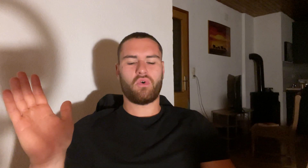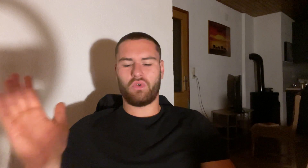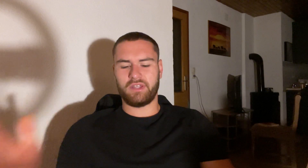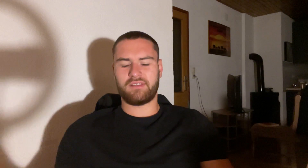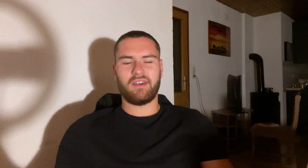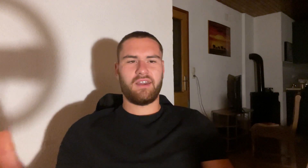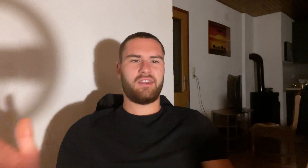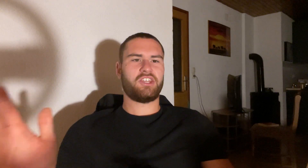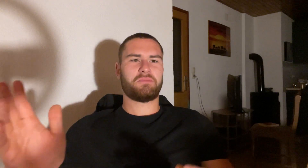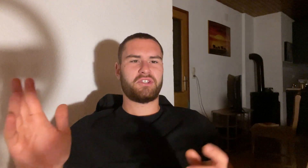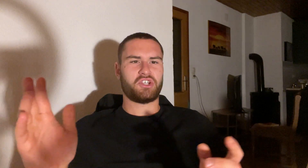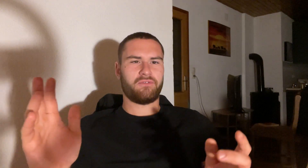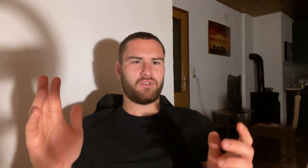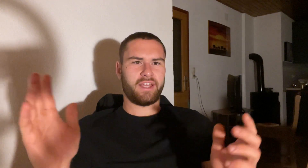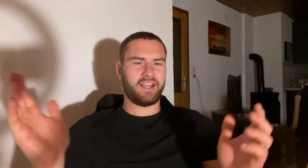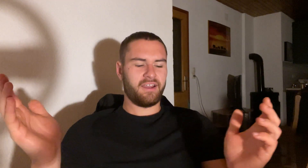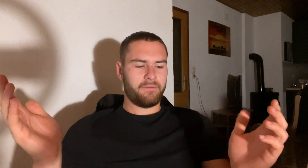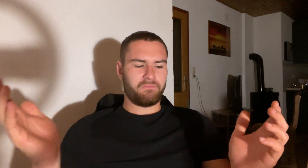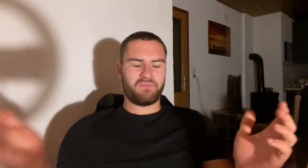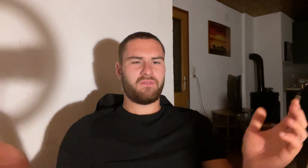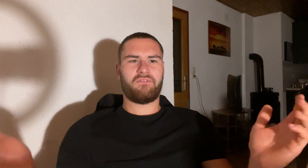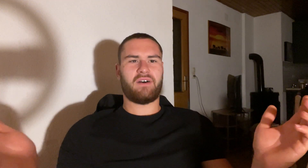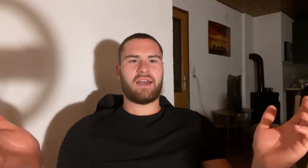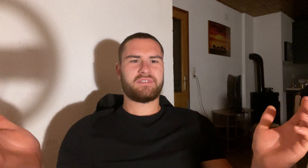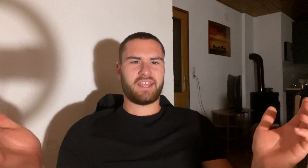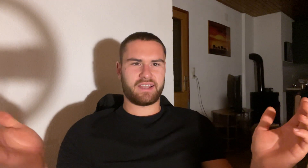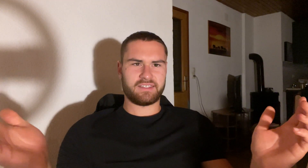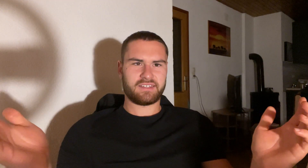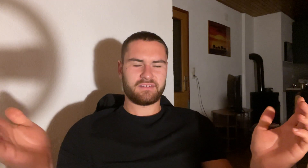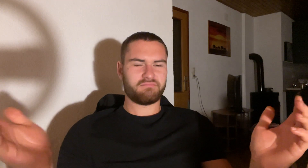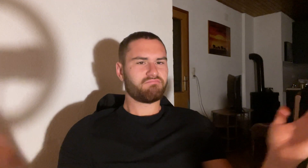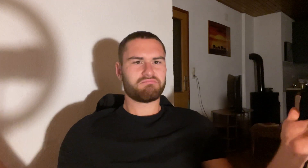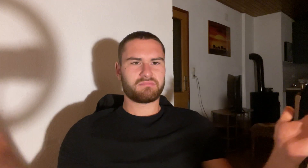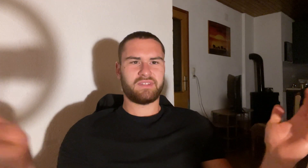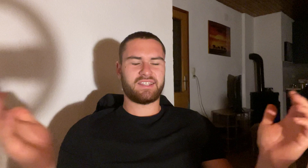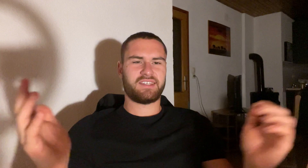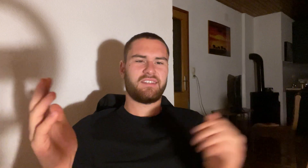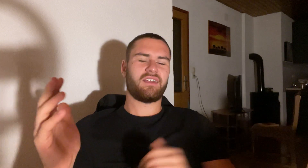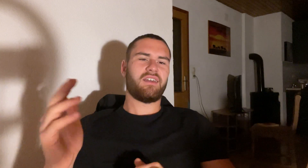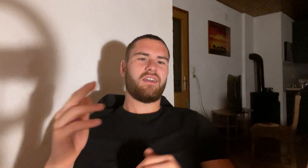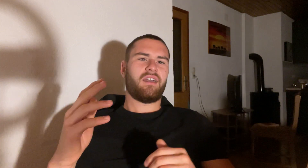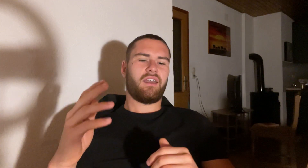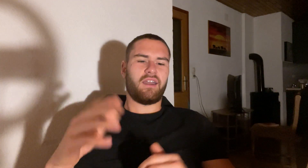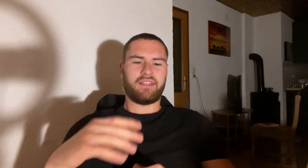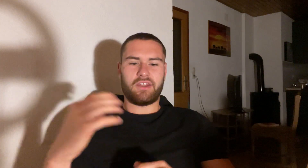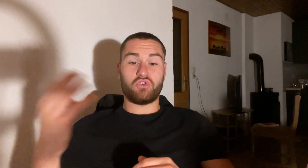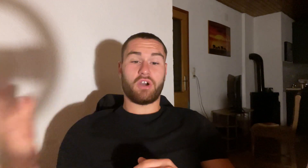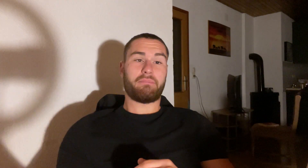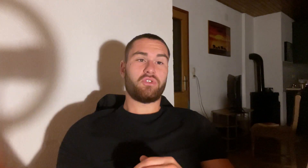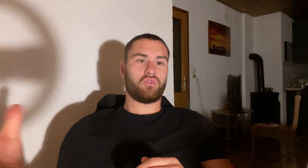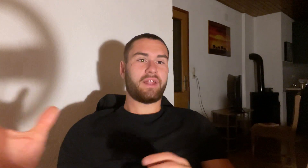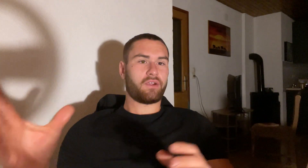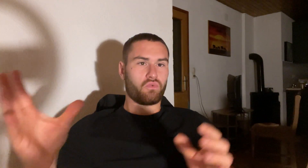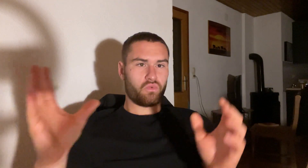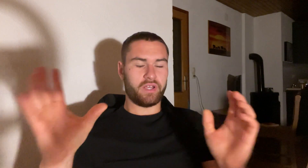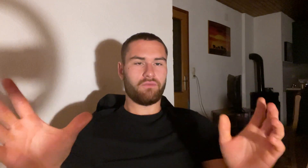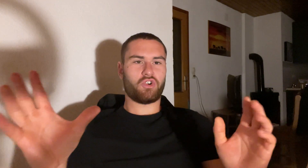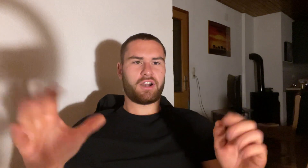hold it in each position for like five seconds that's it and then you jump into like real workout